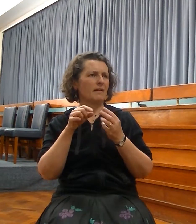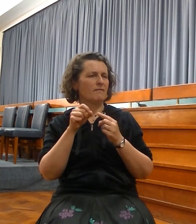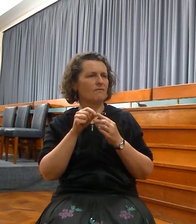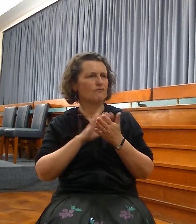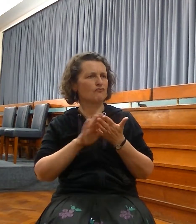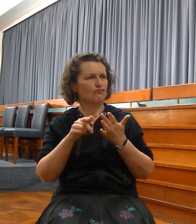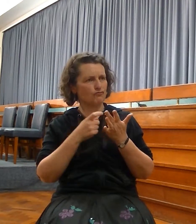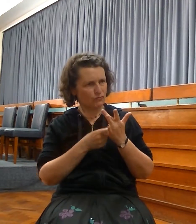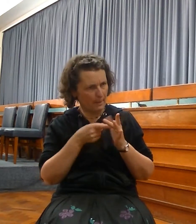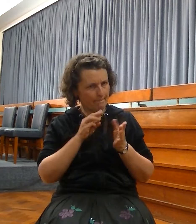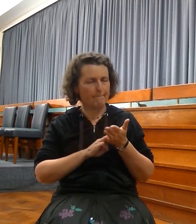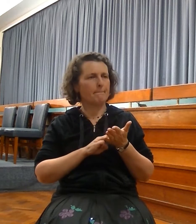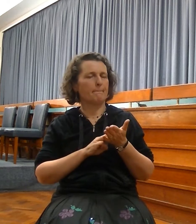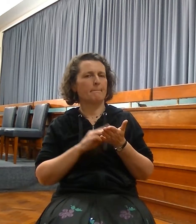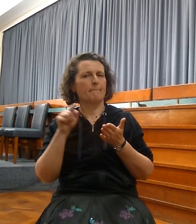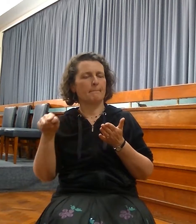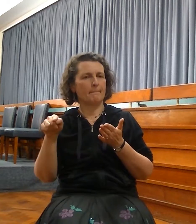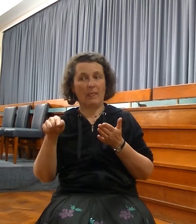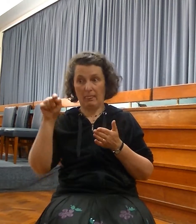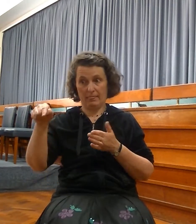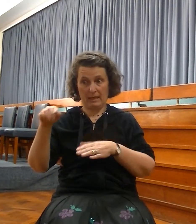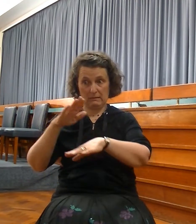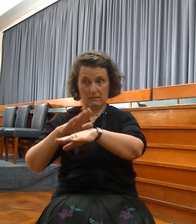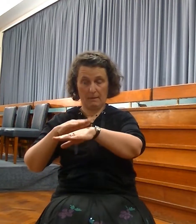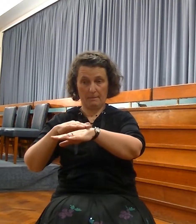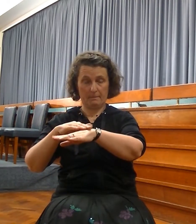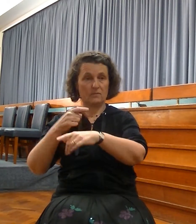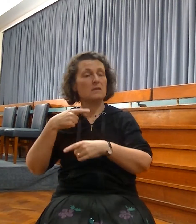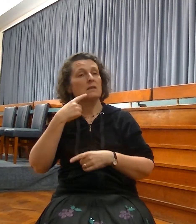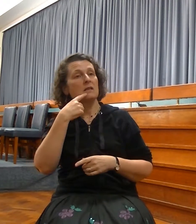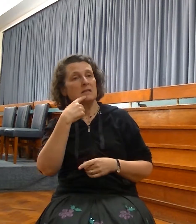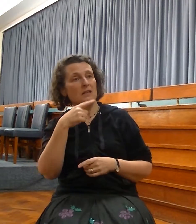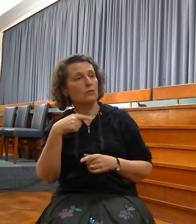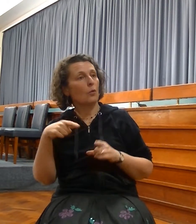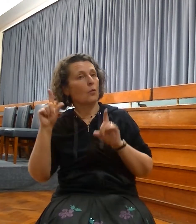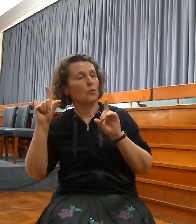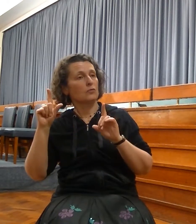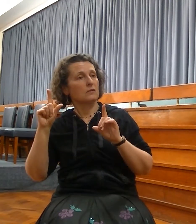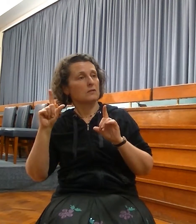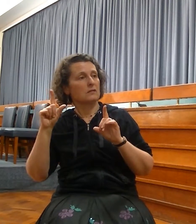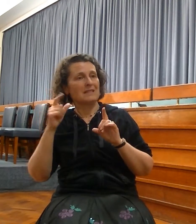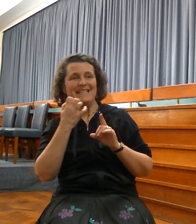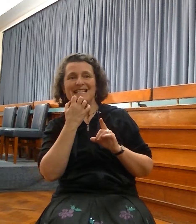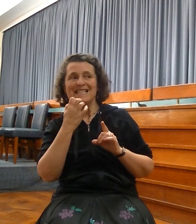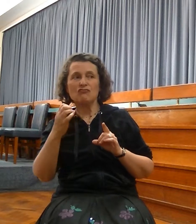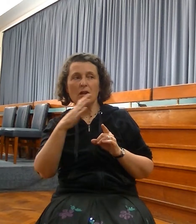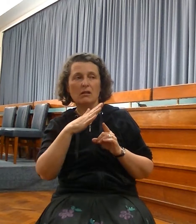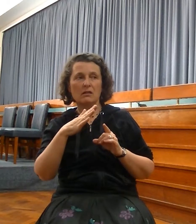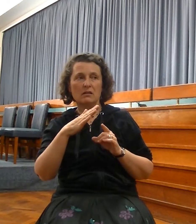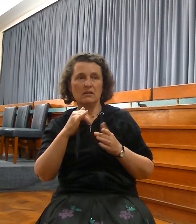days and in that time, saith the Lord, the iniquity of Israel shall be sought for, and there shall